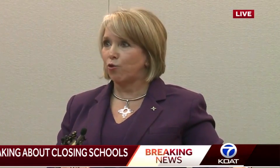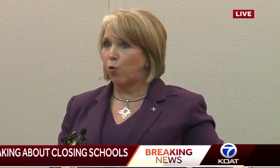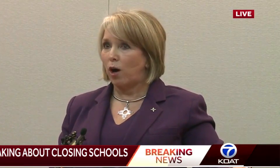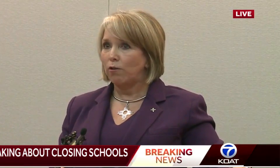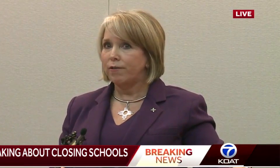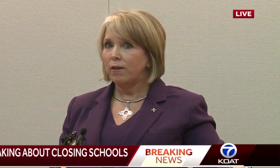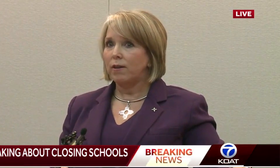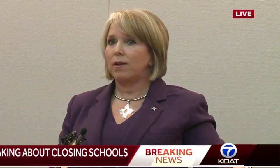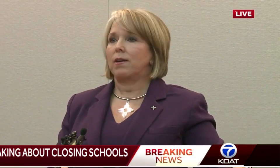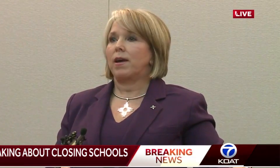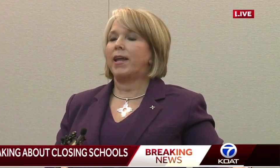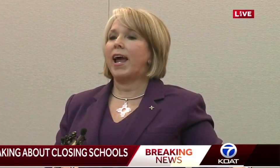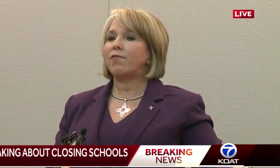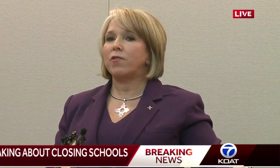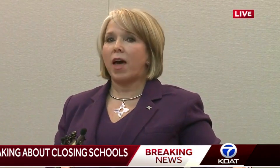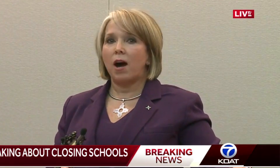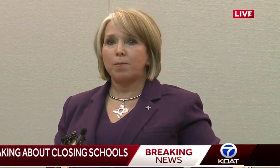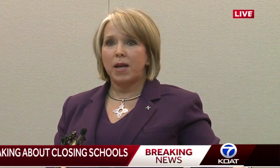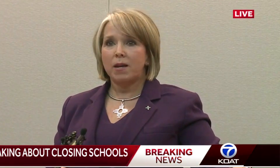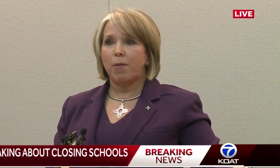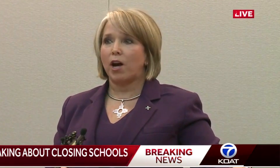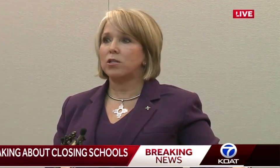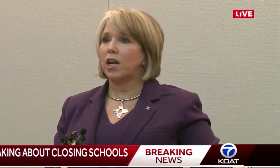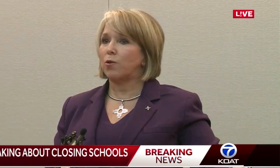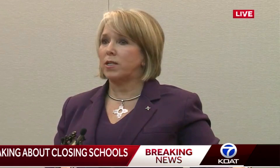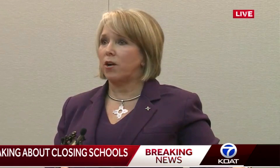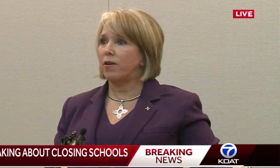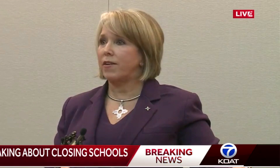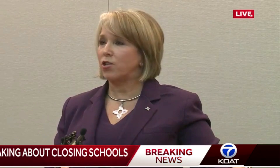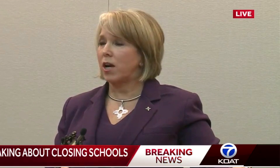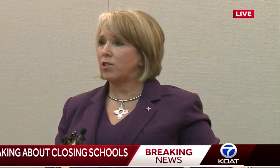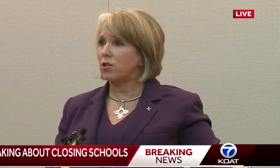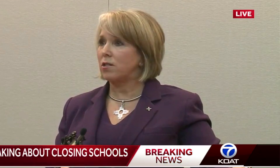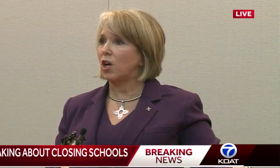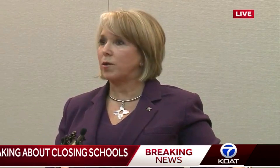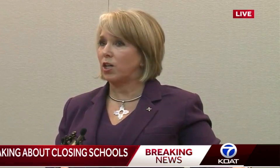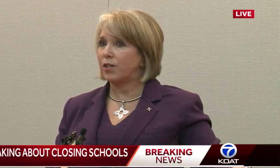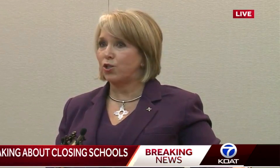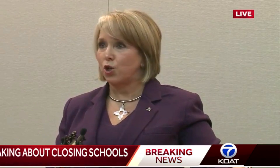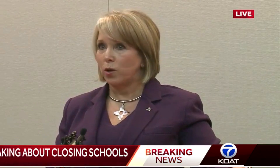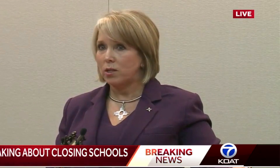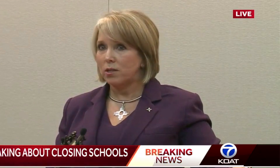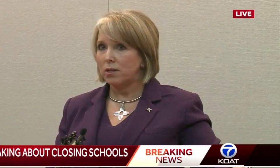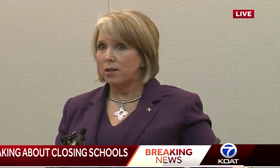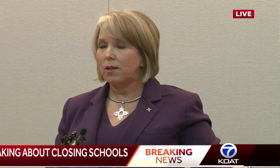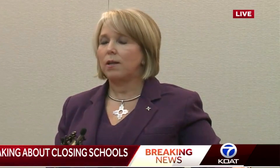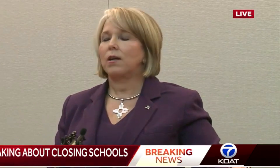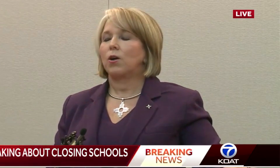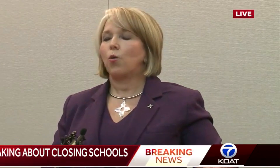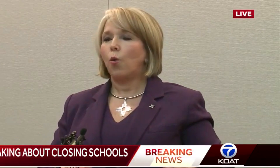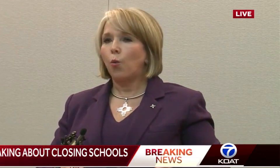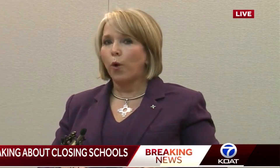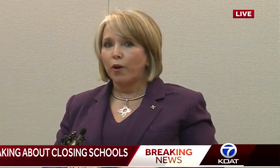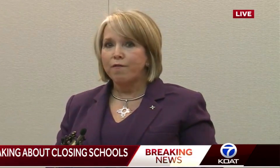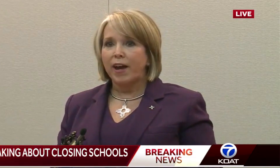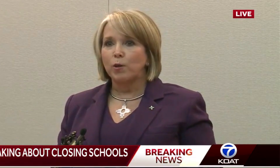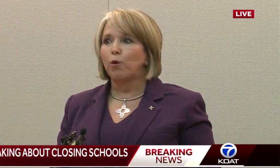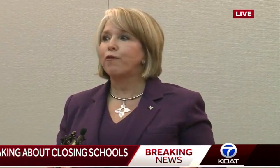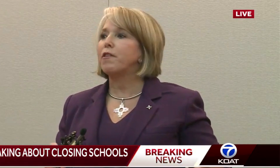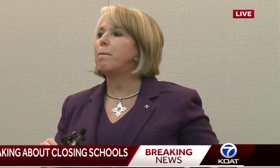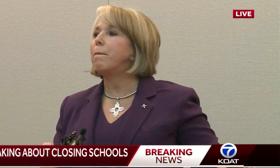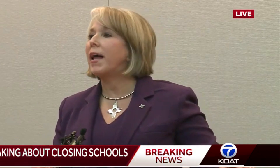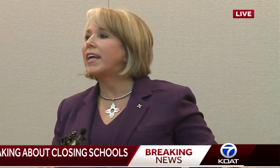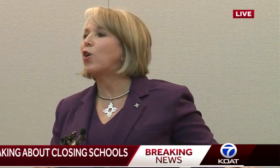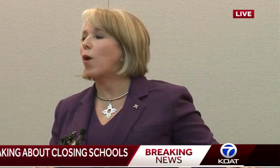K through 12. And after that update by our Secretary of Education, Secretary Stewart, we're